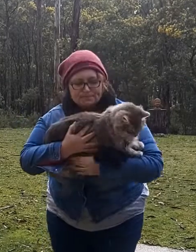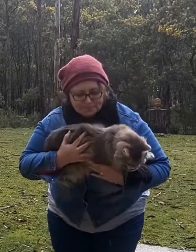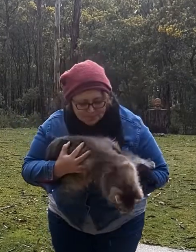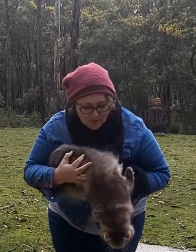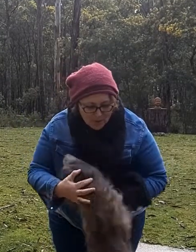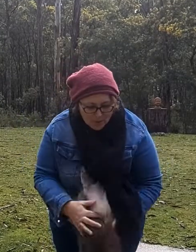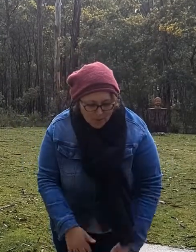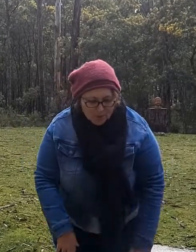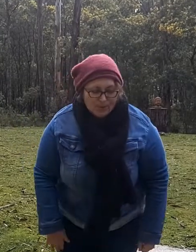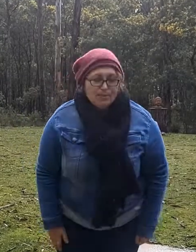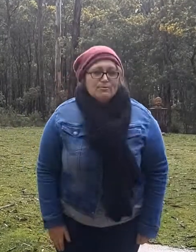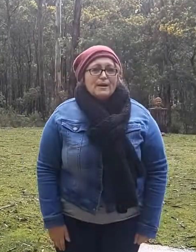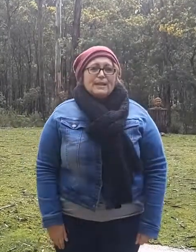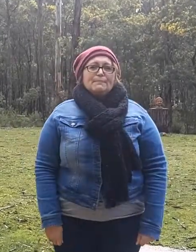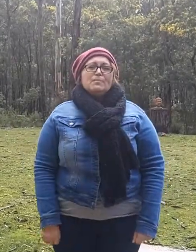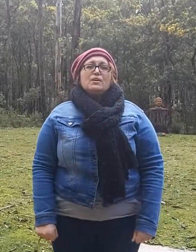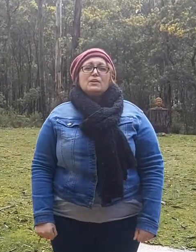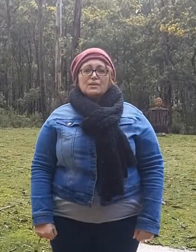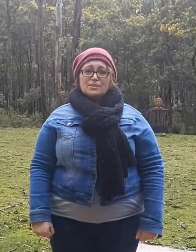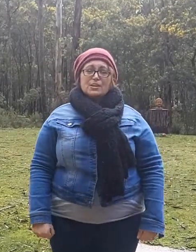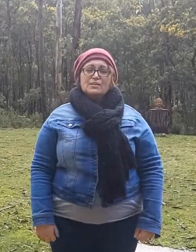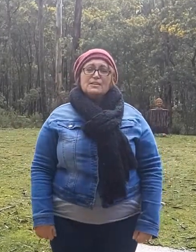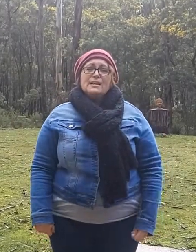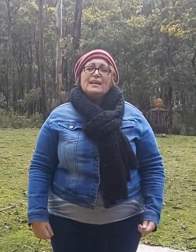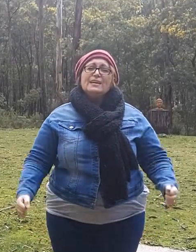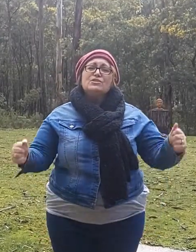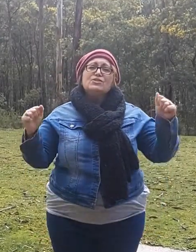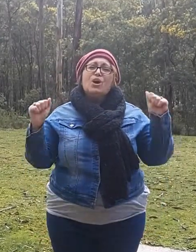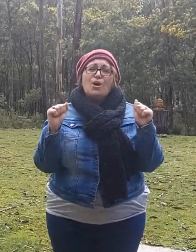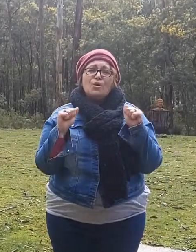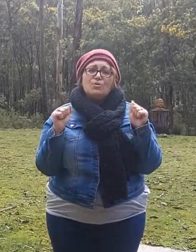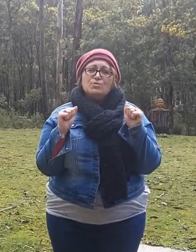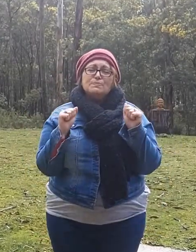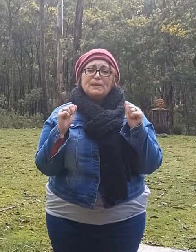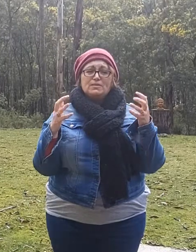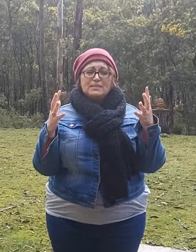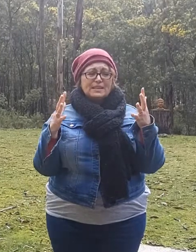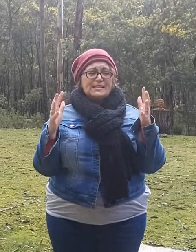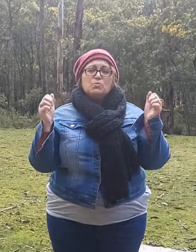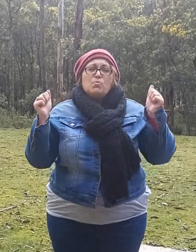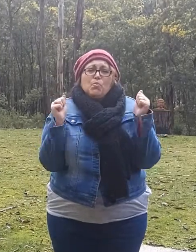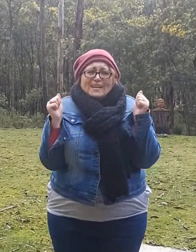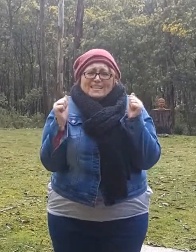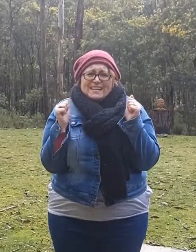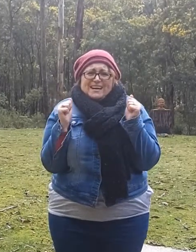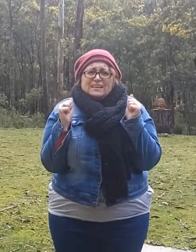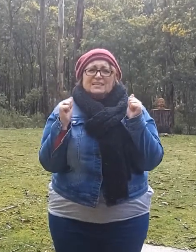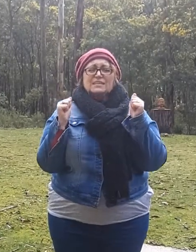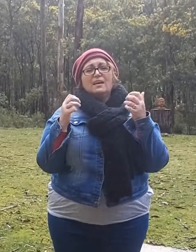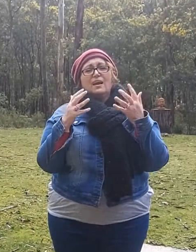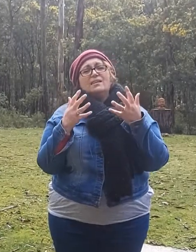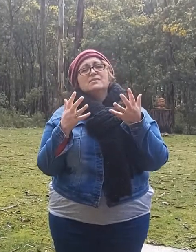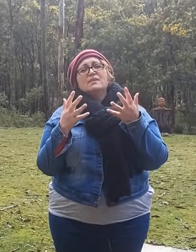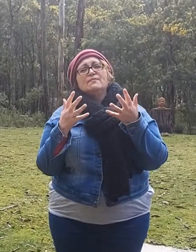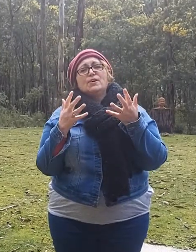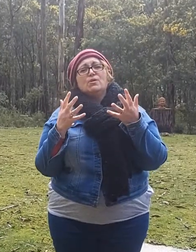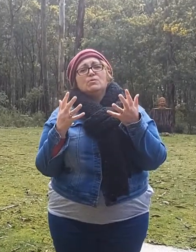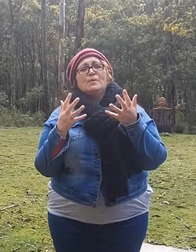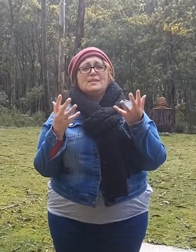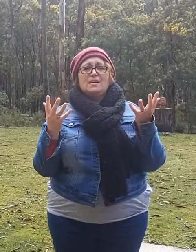alrighty so today it's cold because it's winter and the sign for cold and winter